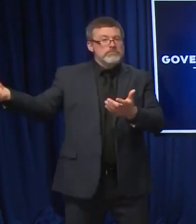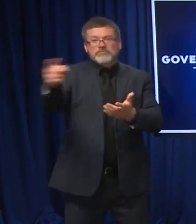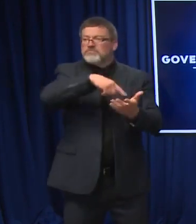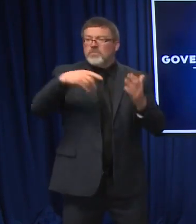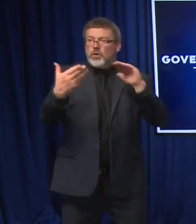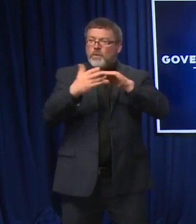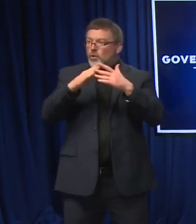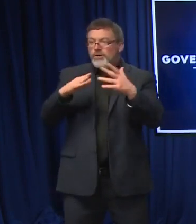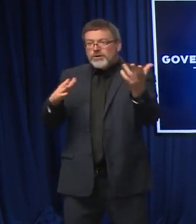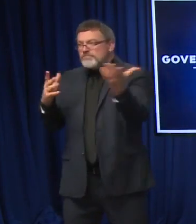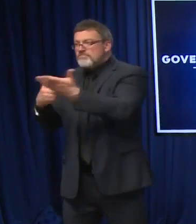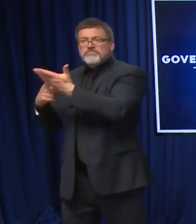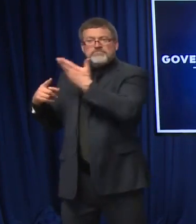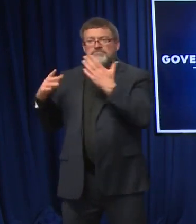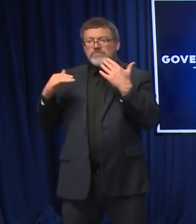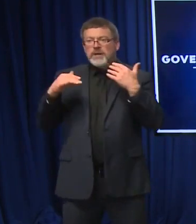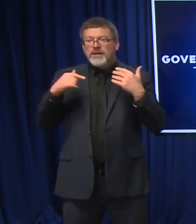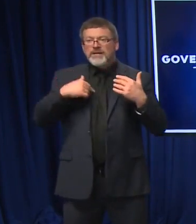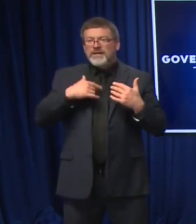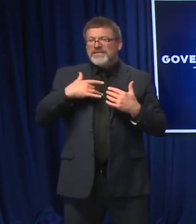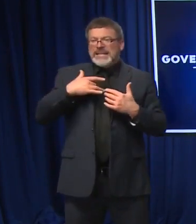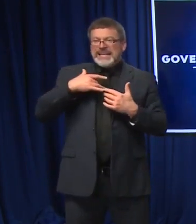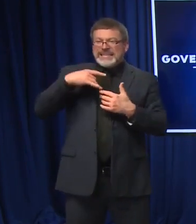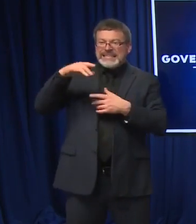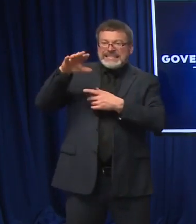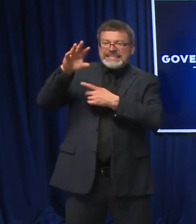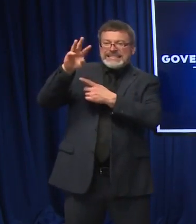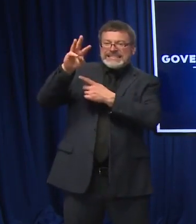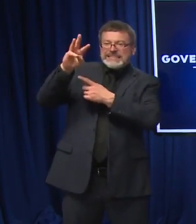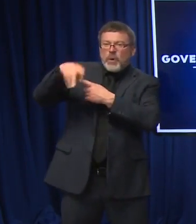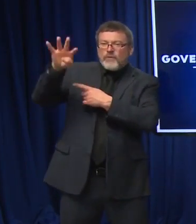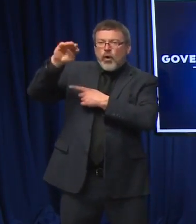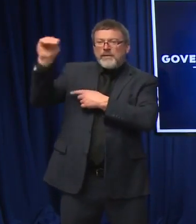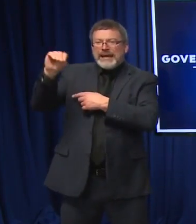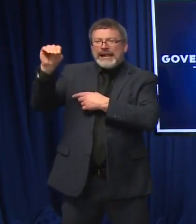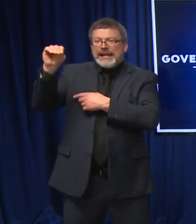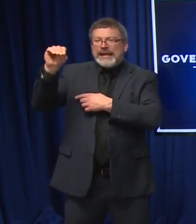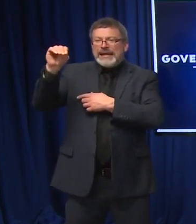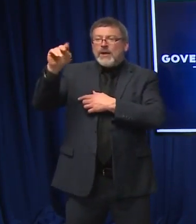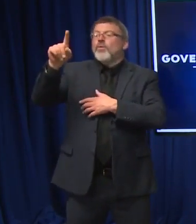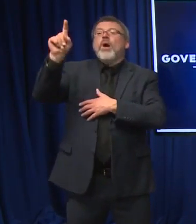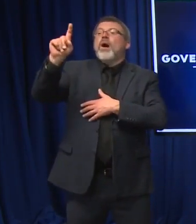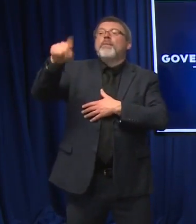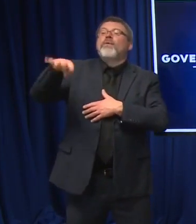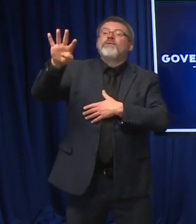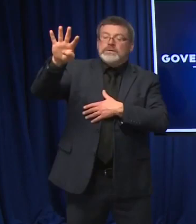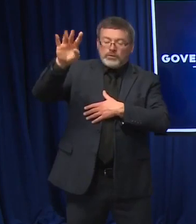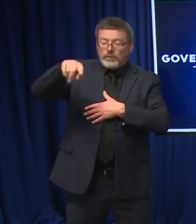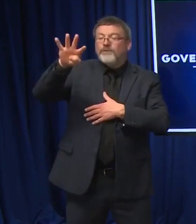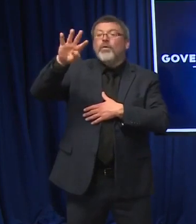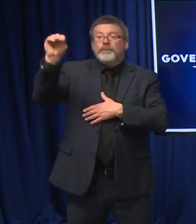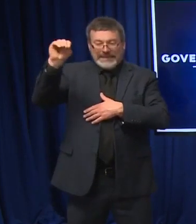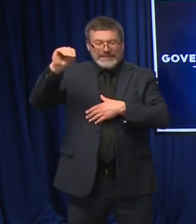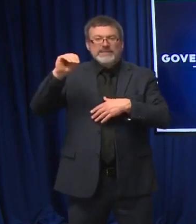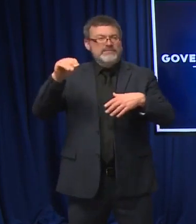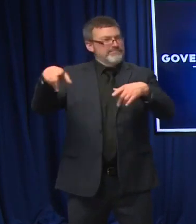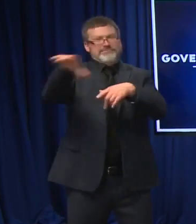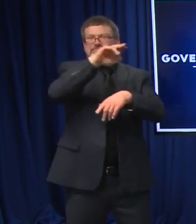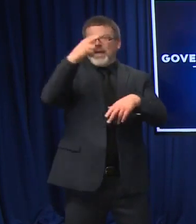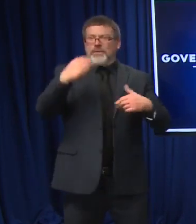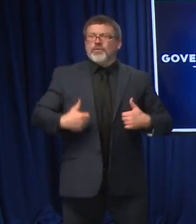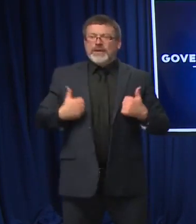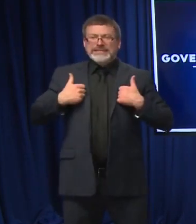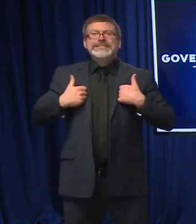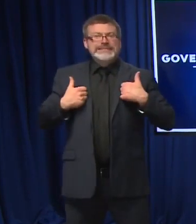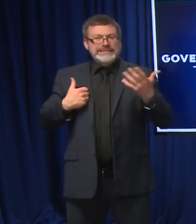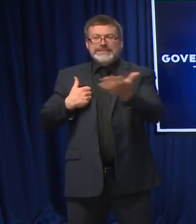big believer that all 1.4 million individuals in the state of New Hampshire have a responsibility to be part of that. Thanksgiving is here. Thank goodness.